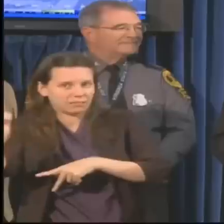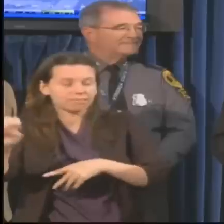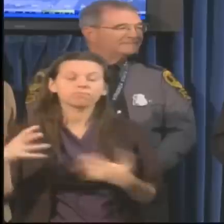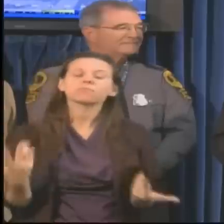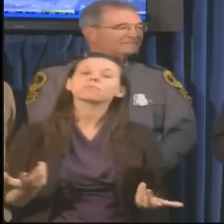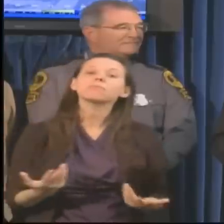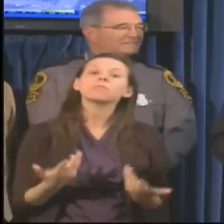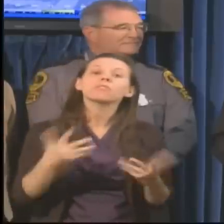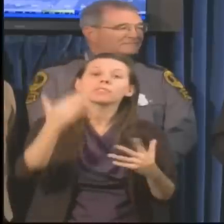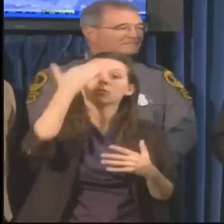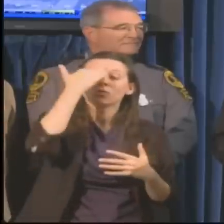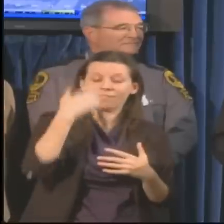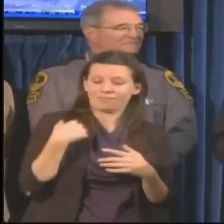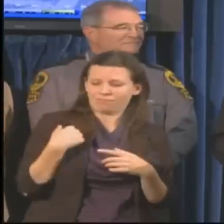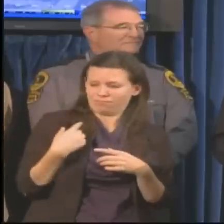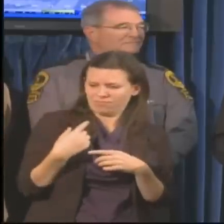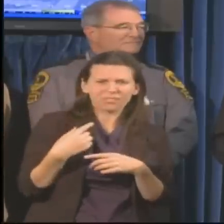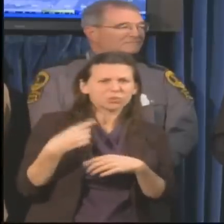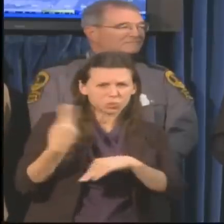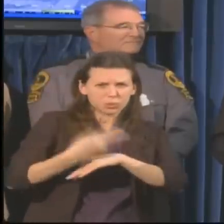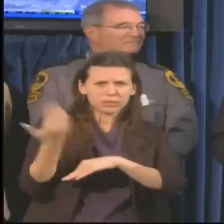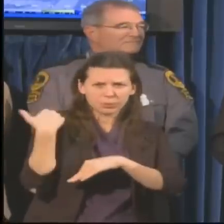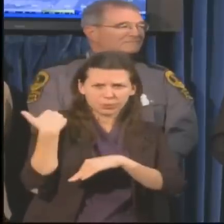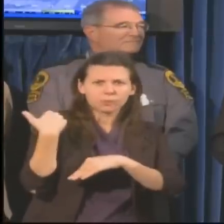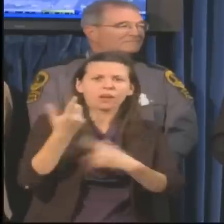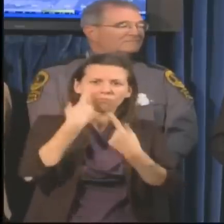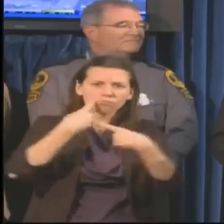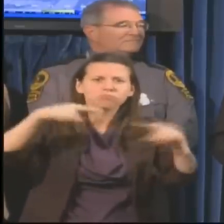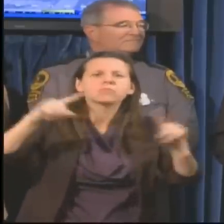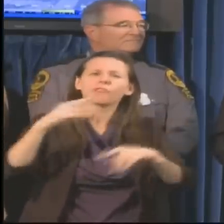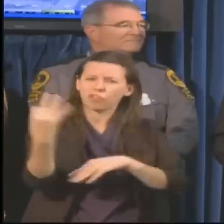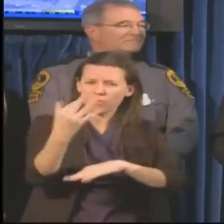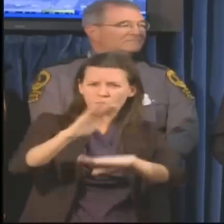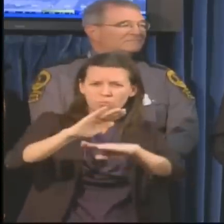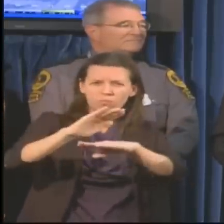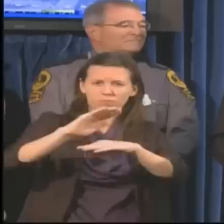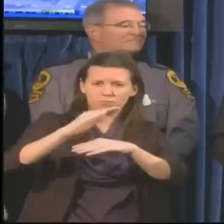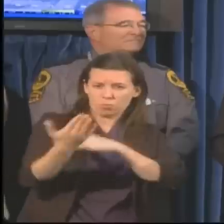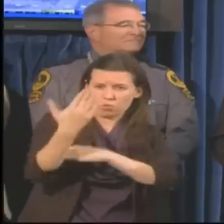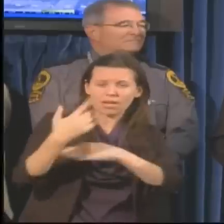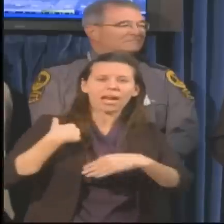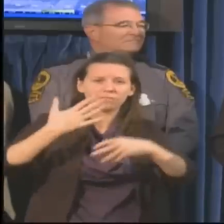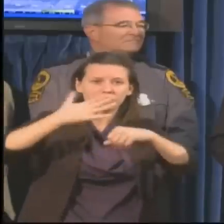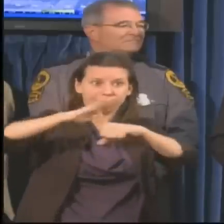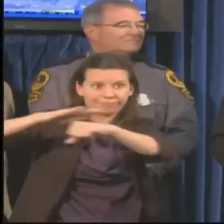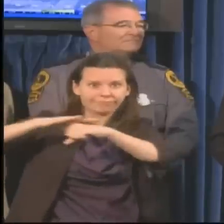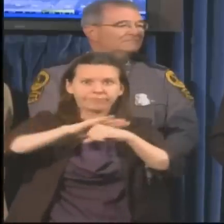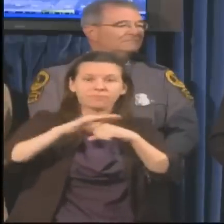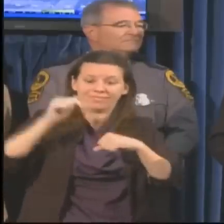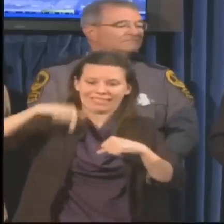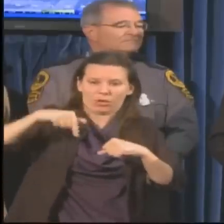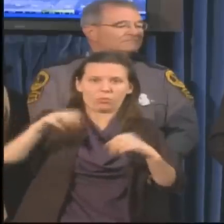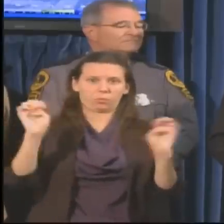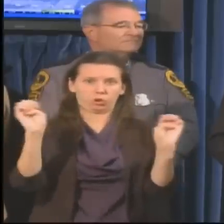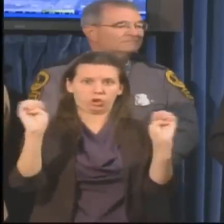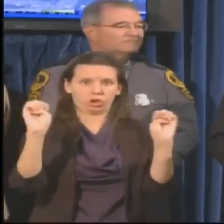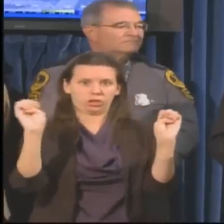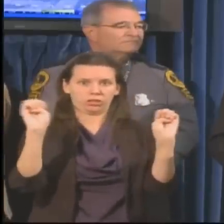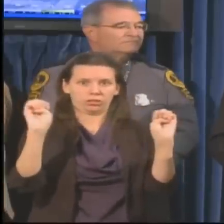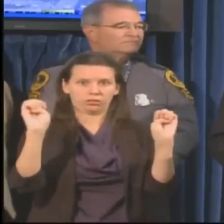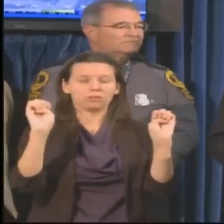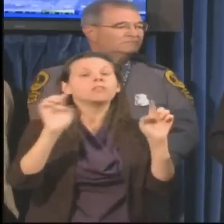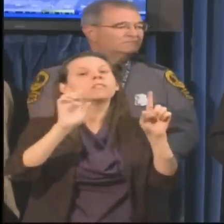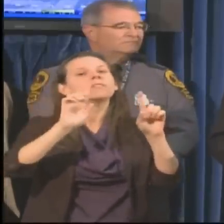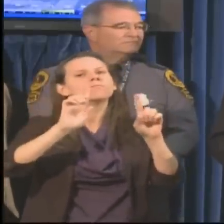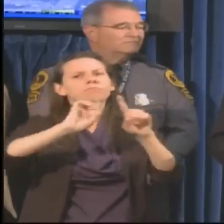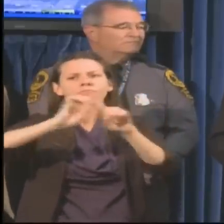issued an order about 48 hours ago on Friday morning. Since that time, numerous localities all over the state have also issued their